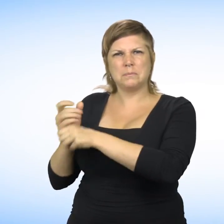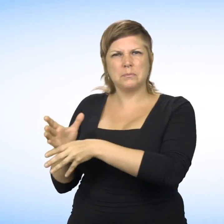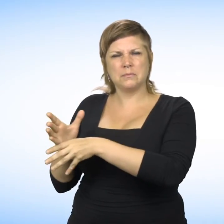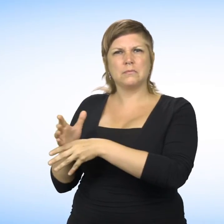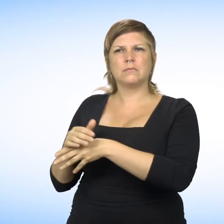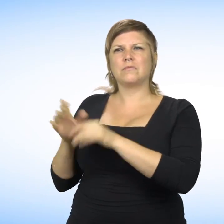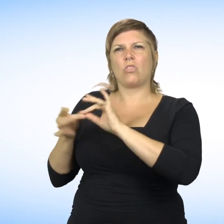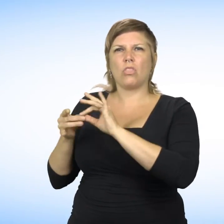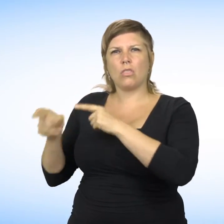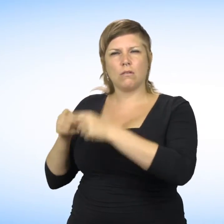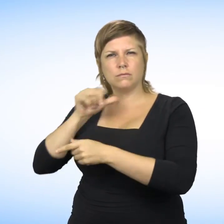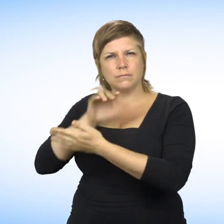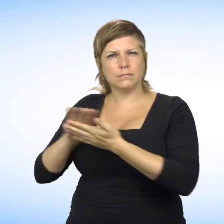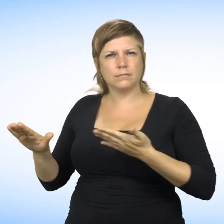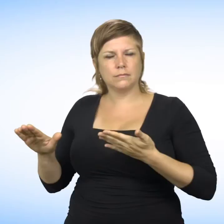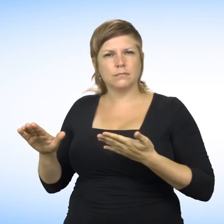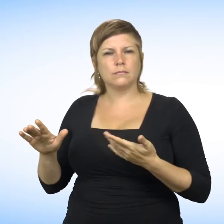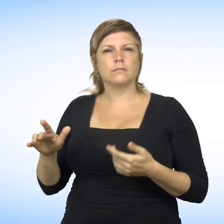directed at a person or a group of persons.